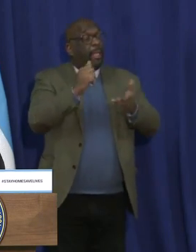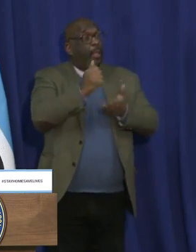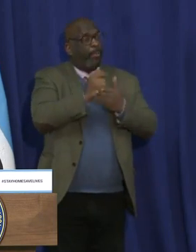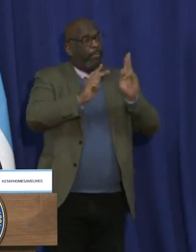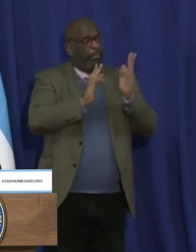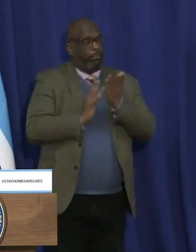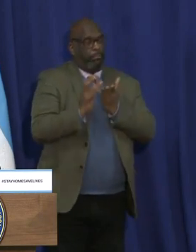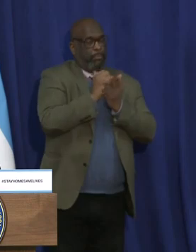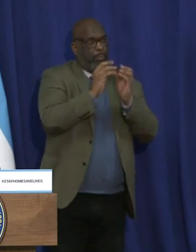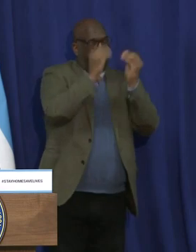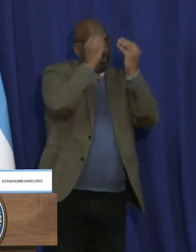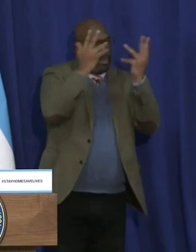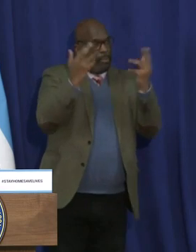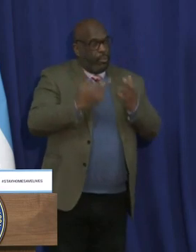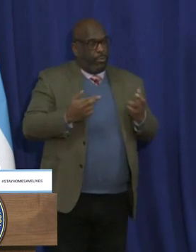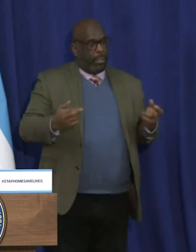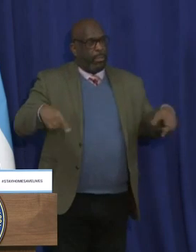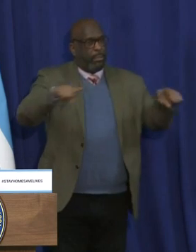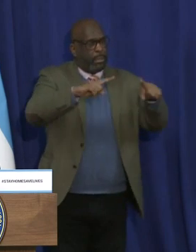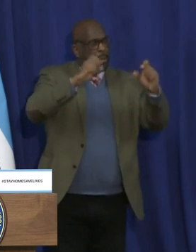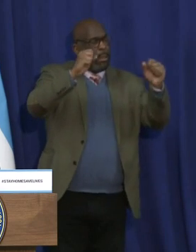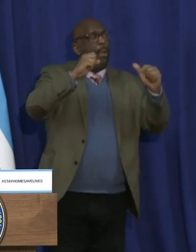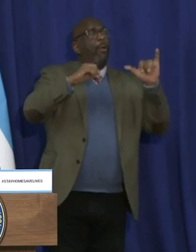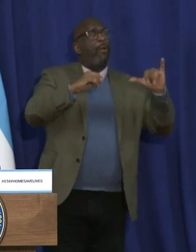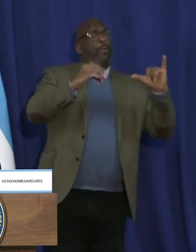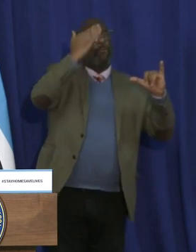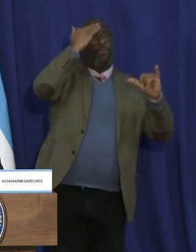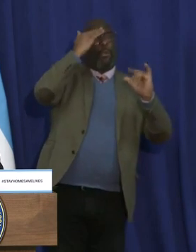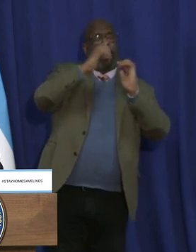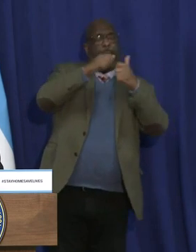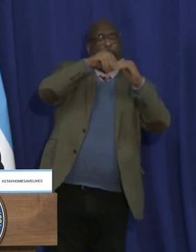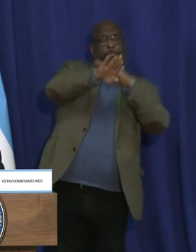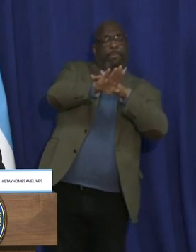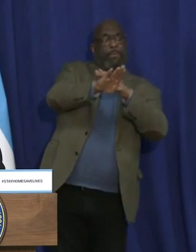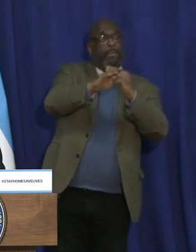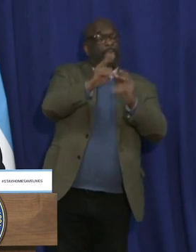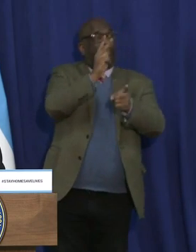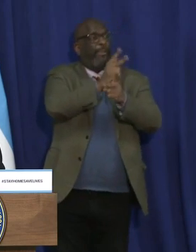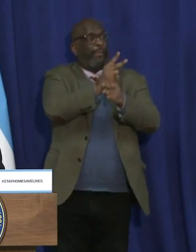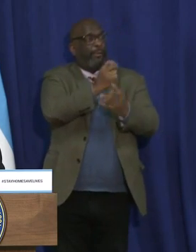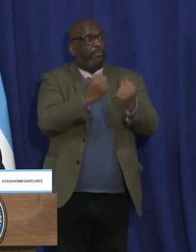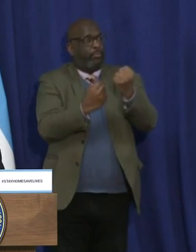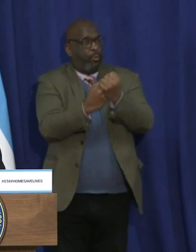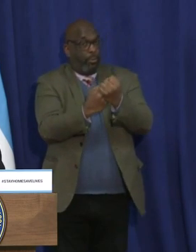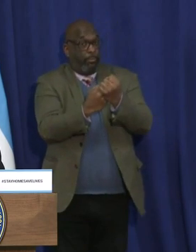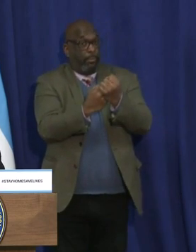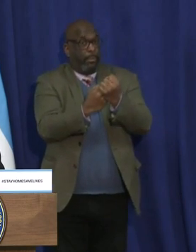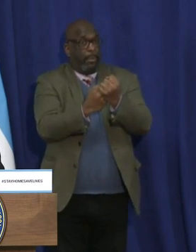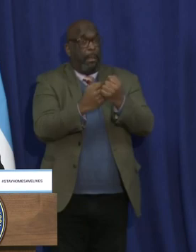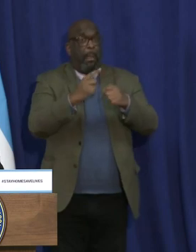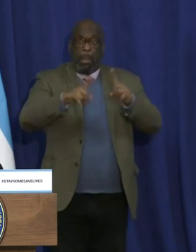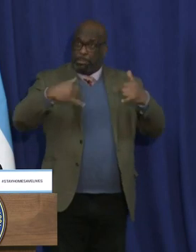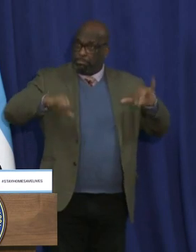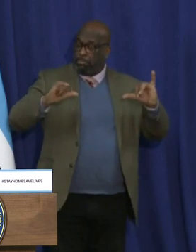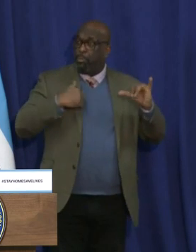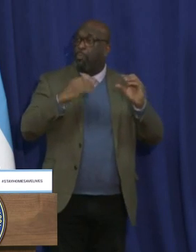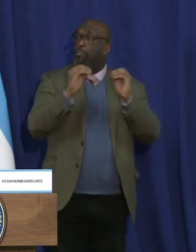and resources so that they could access essential care and support. But our work continues.